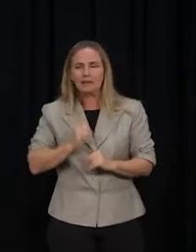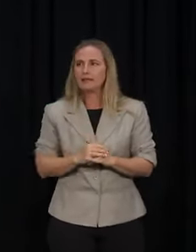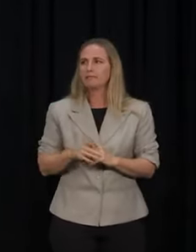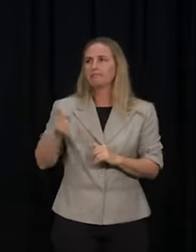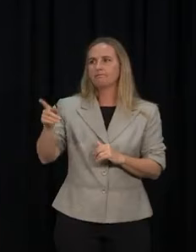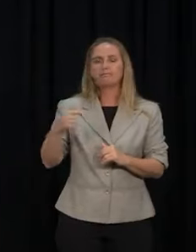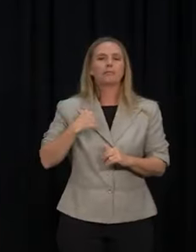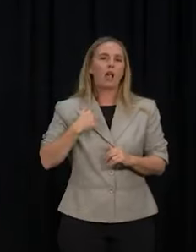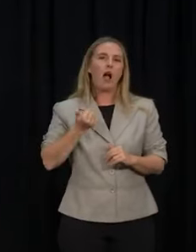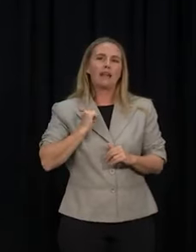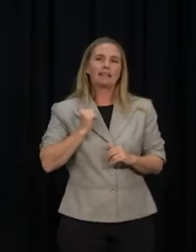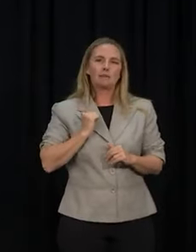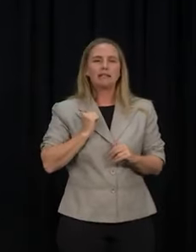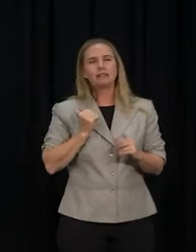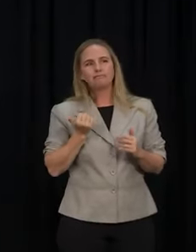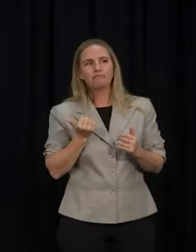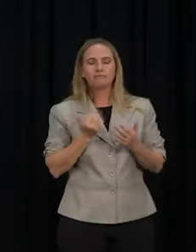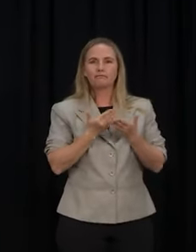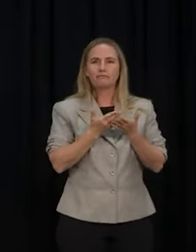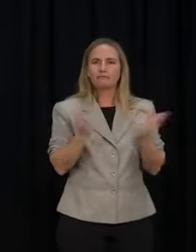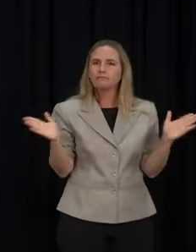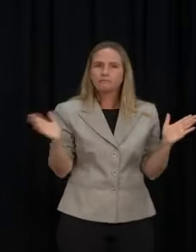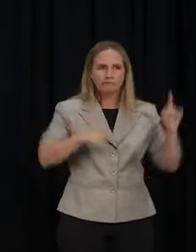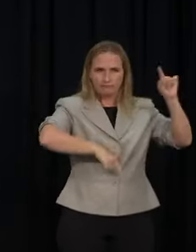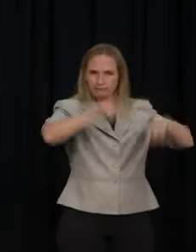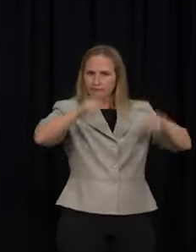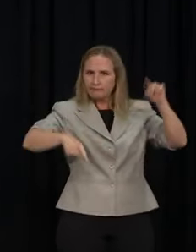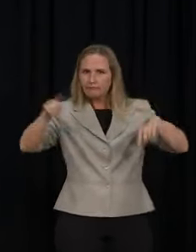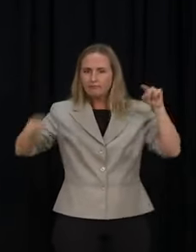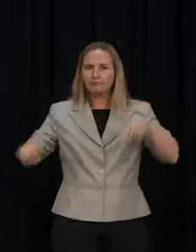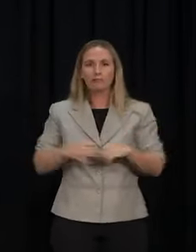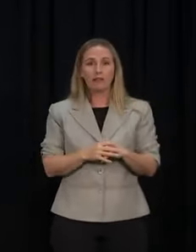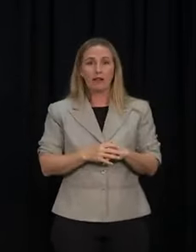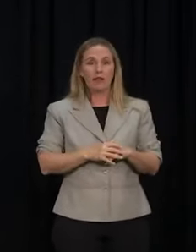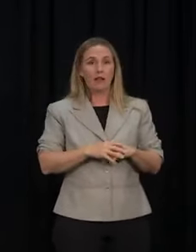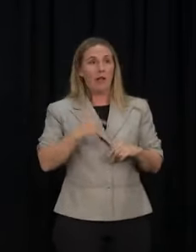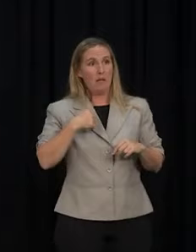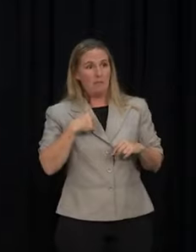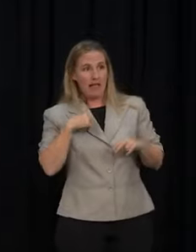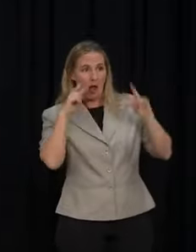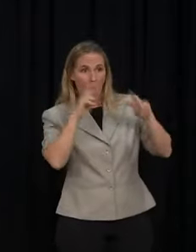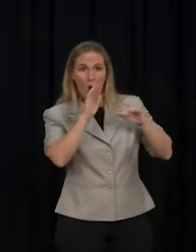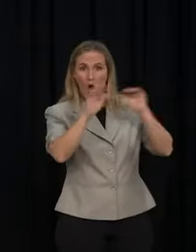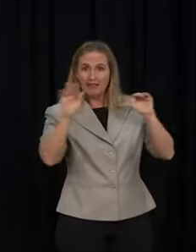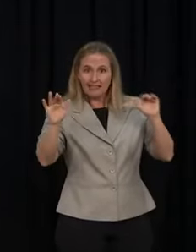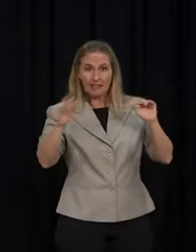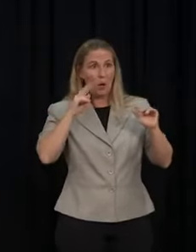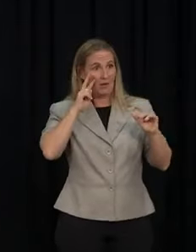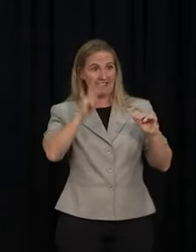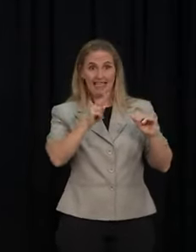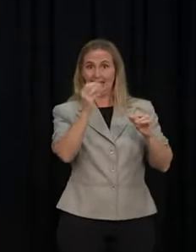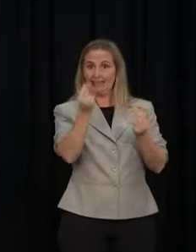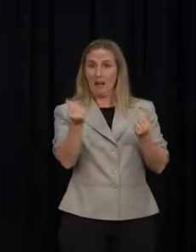some of the analysis that I receive looks at both those areas where we've already seen them come off the peak,